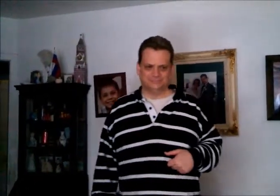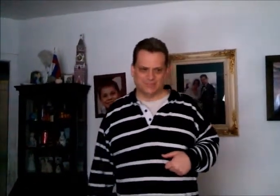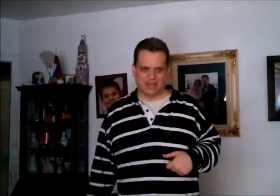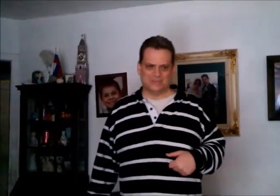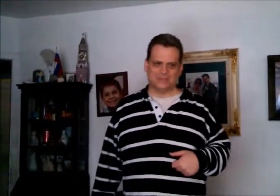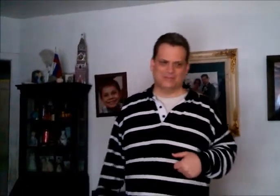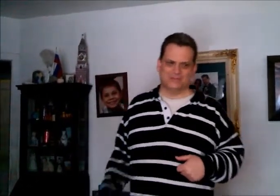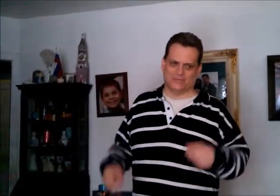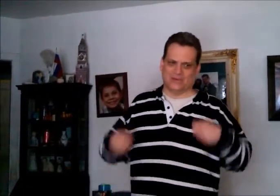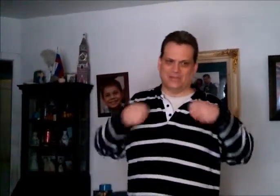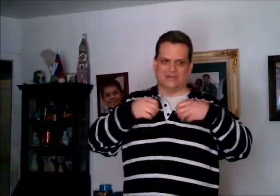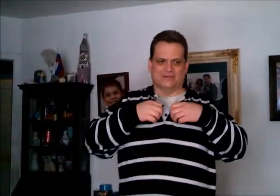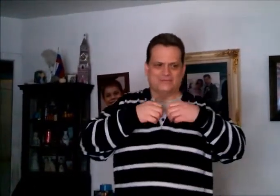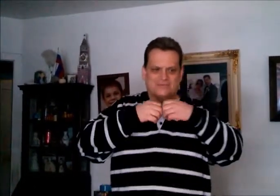I'm going to do bright like this.